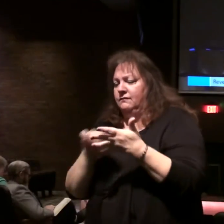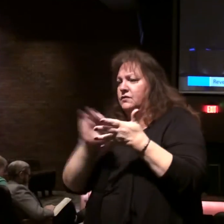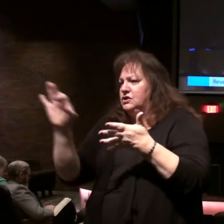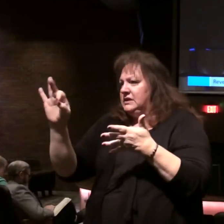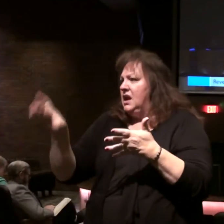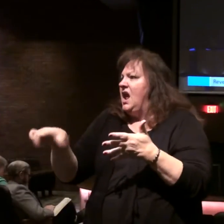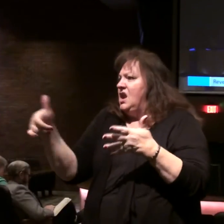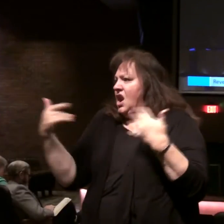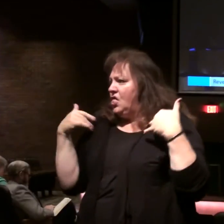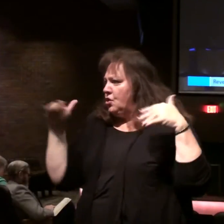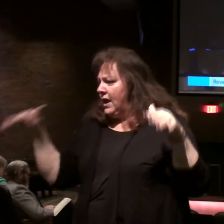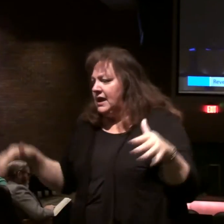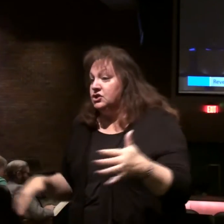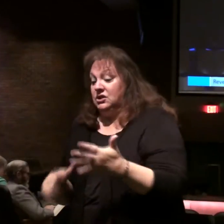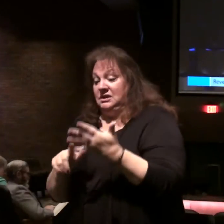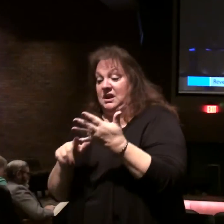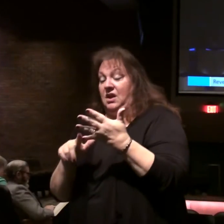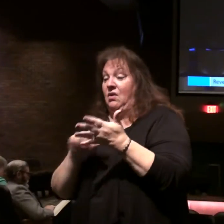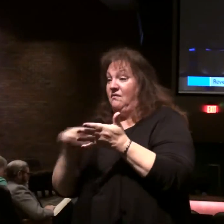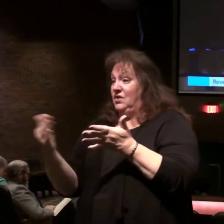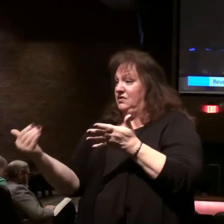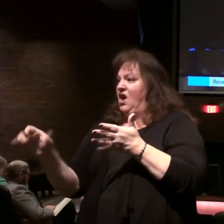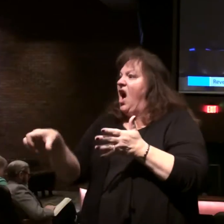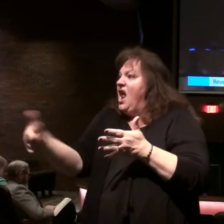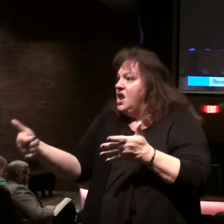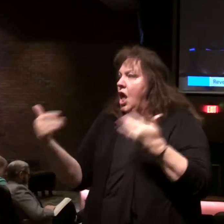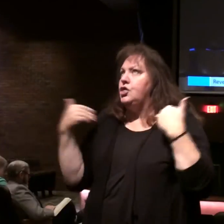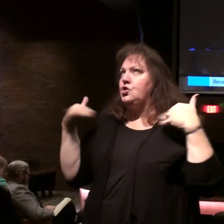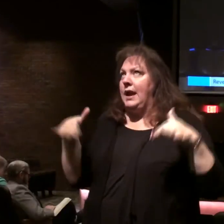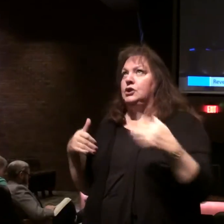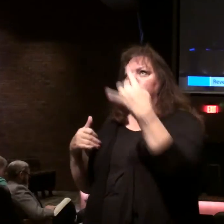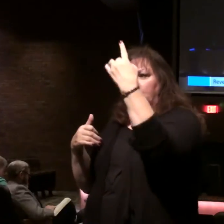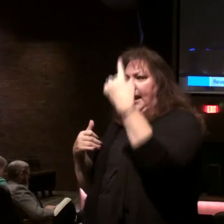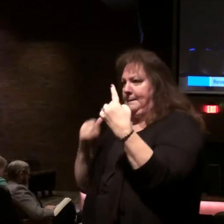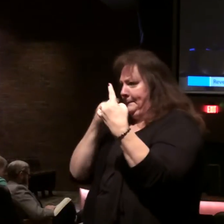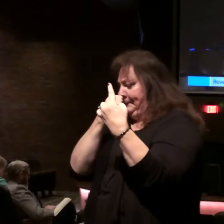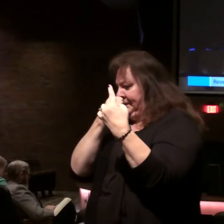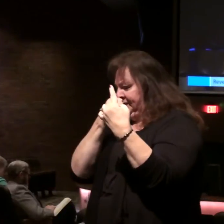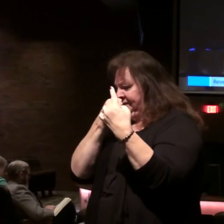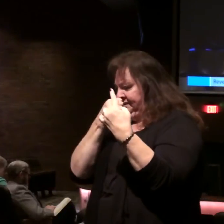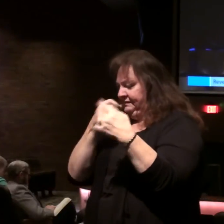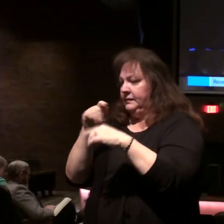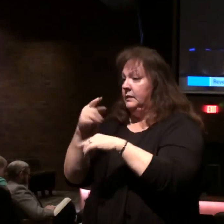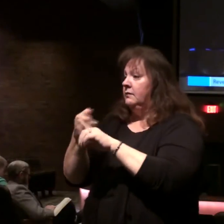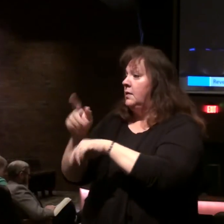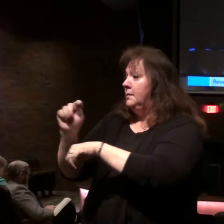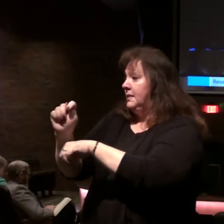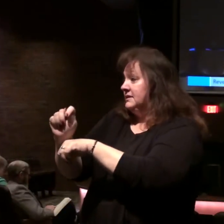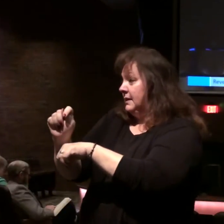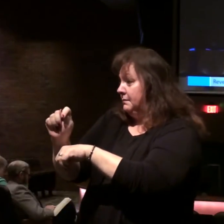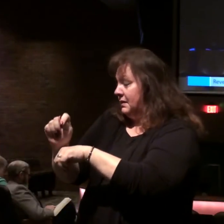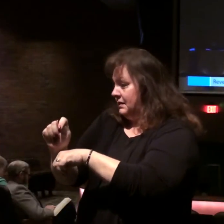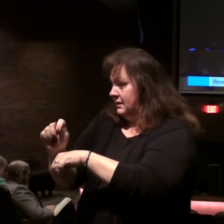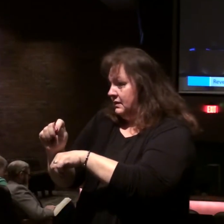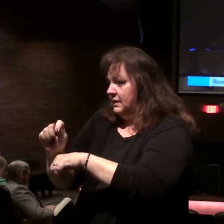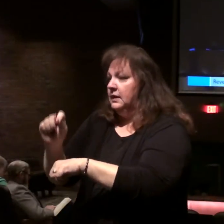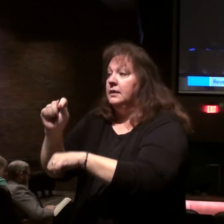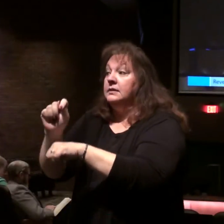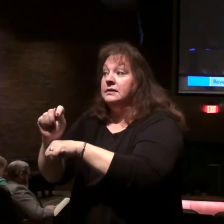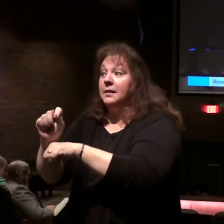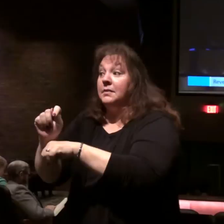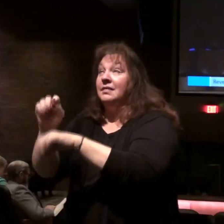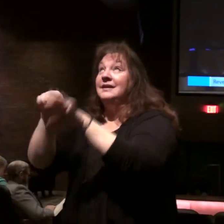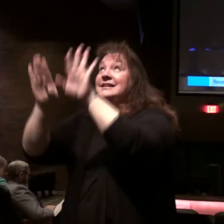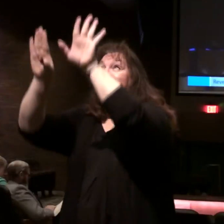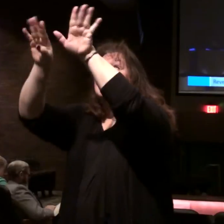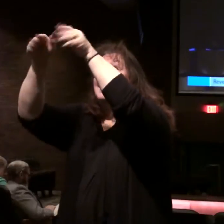9 then another angel. Now verse 15 and another angel came out of the temple. The temple is in heaven.